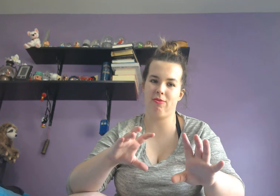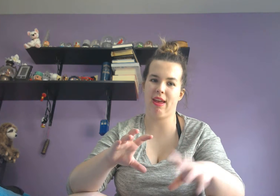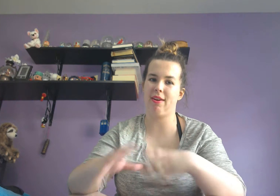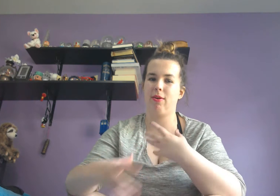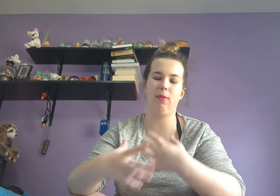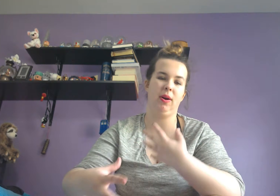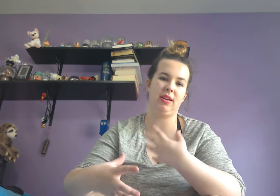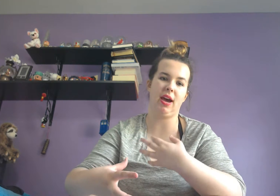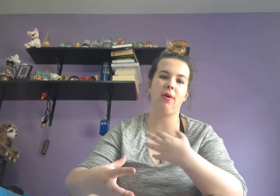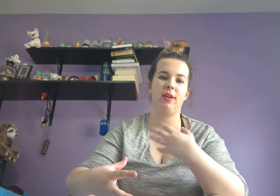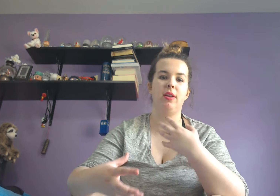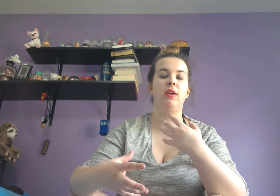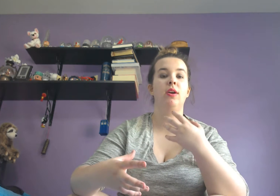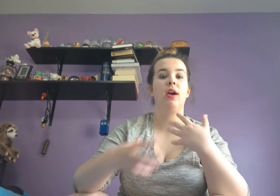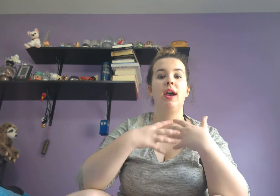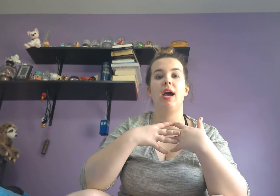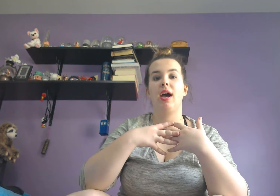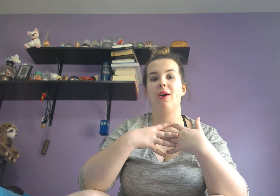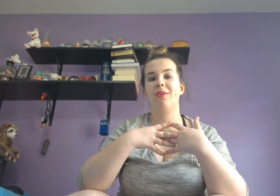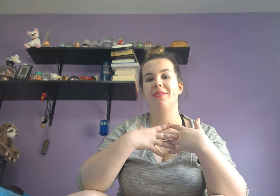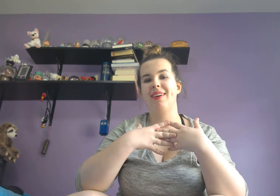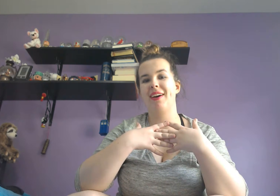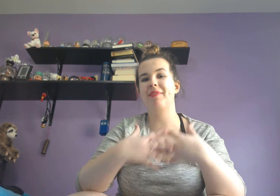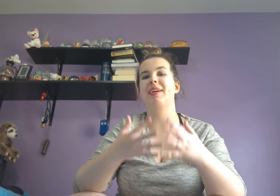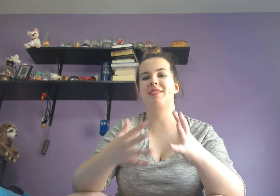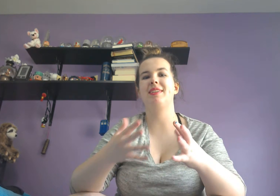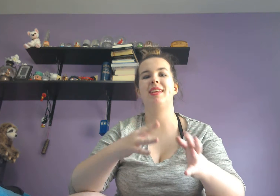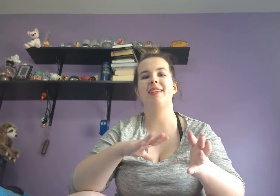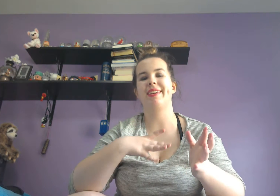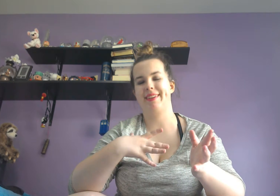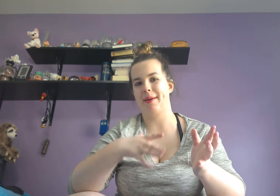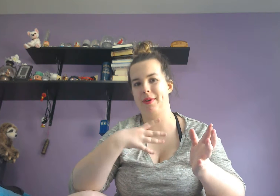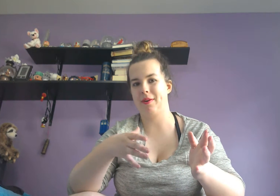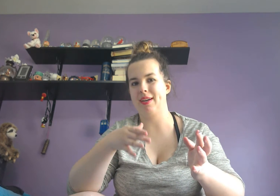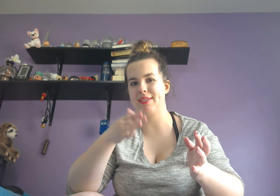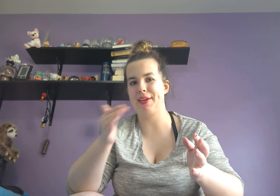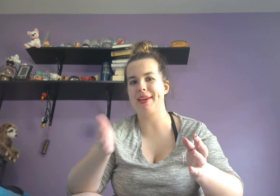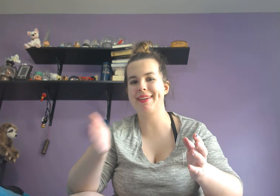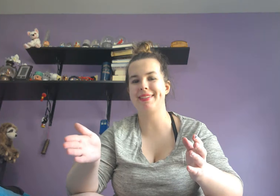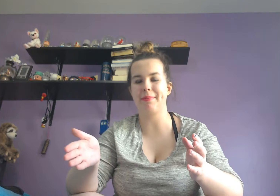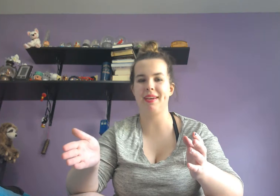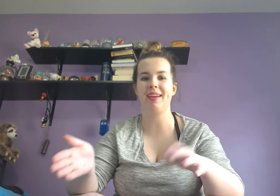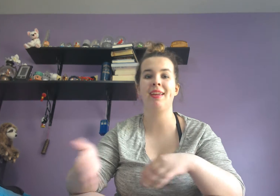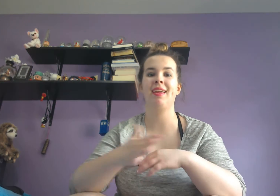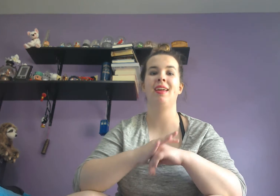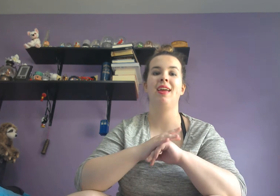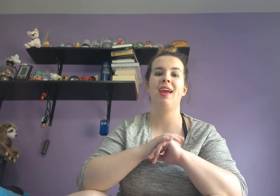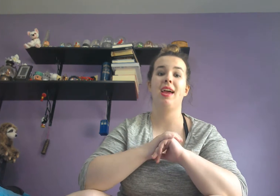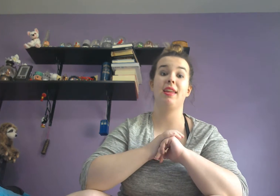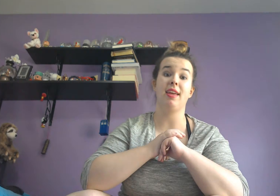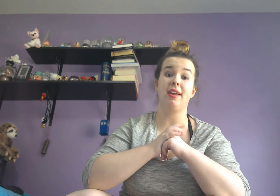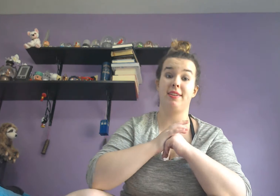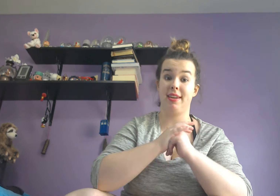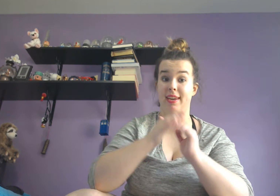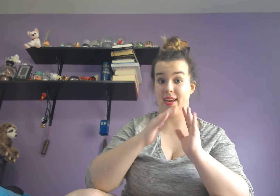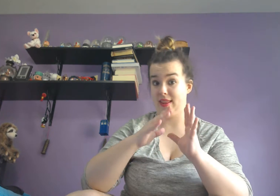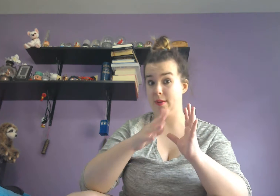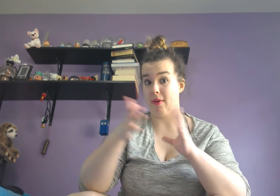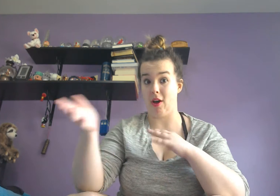that all worked out and how eventually they did come across getting something that did get them off